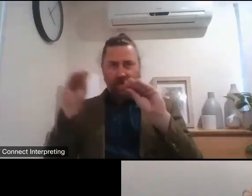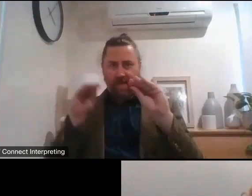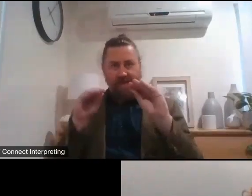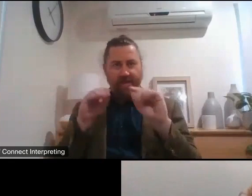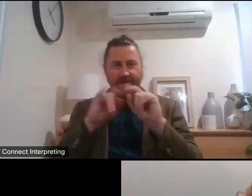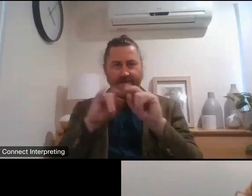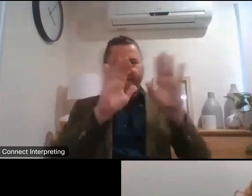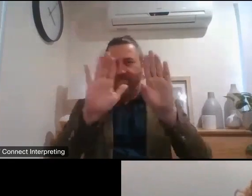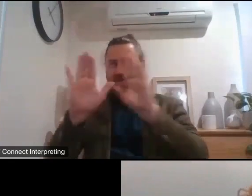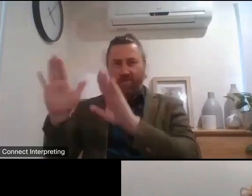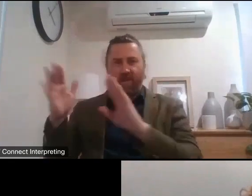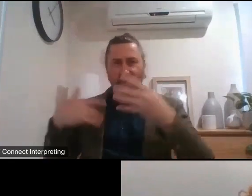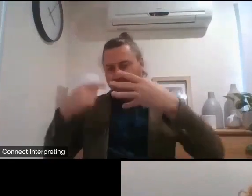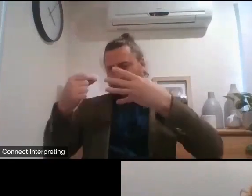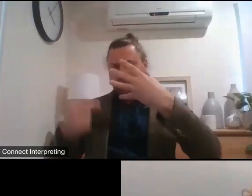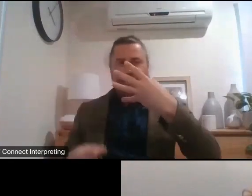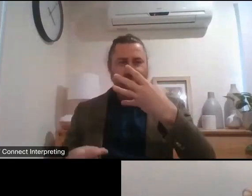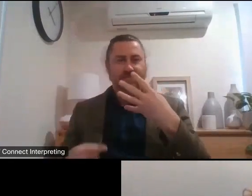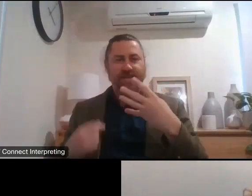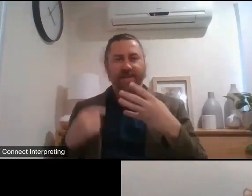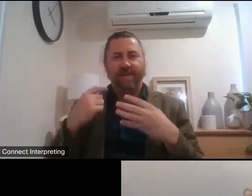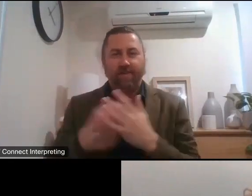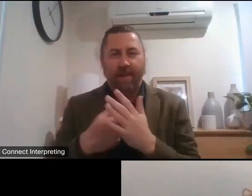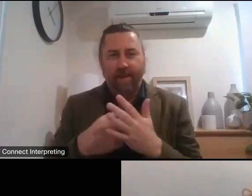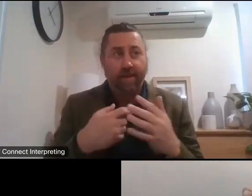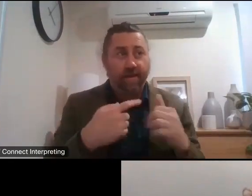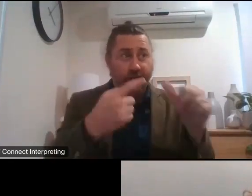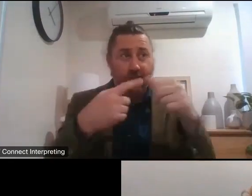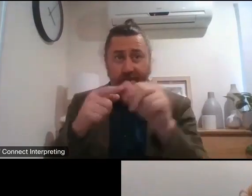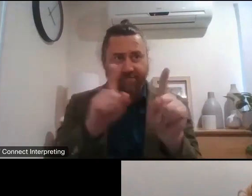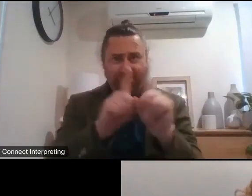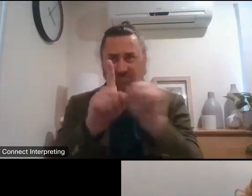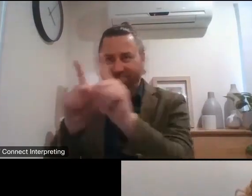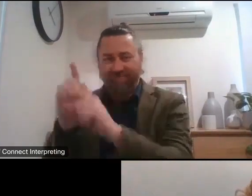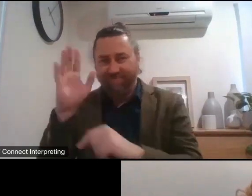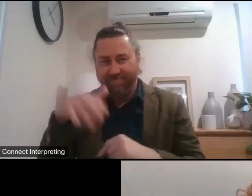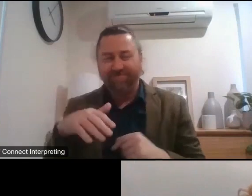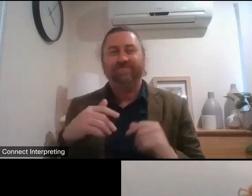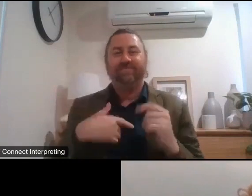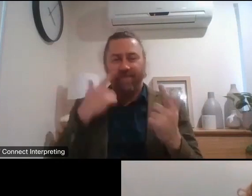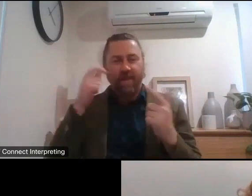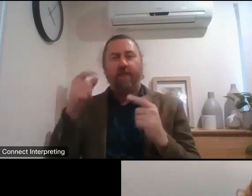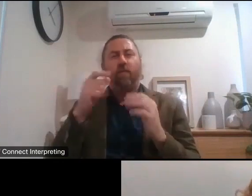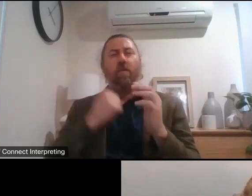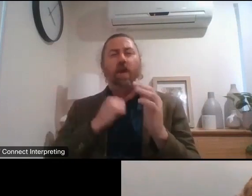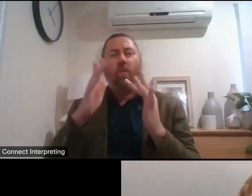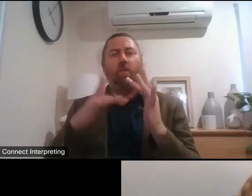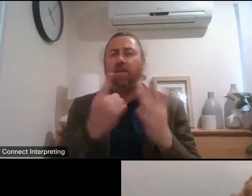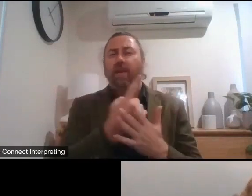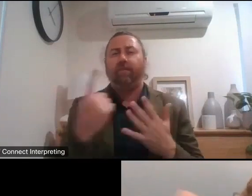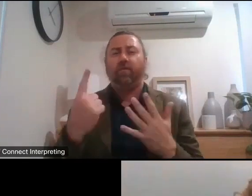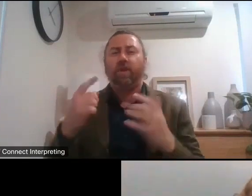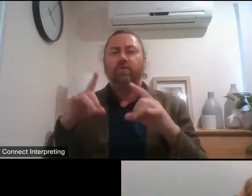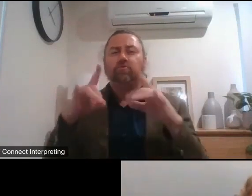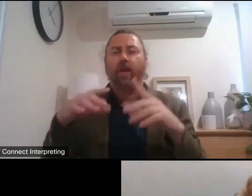of uh very similar versions uh in the every australian counts website before today and